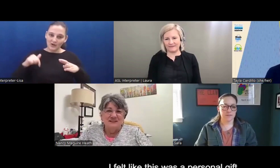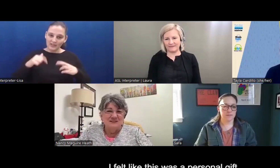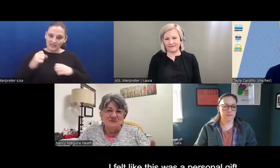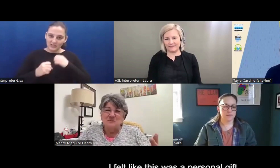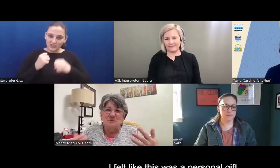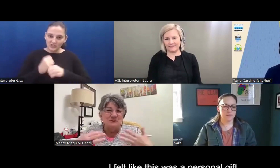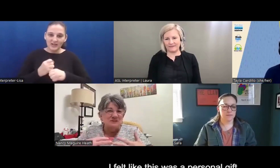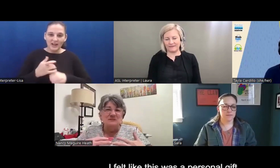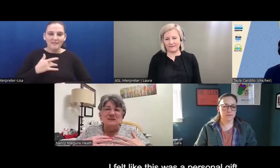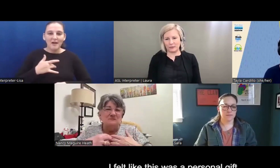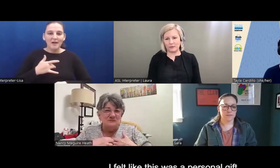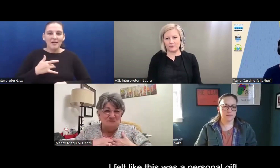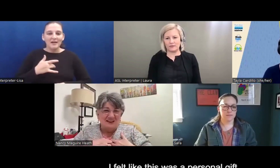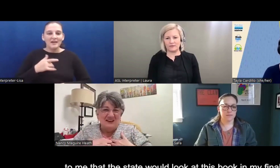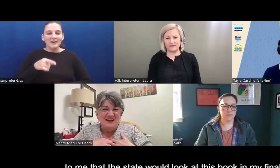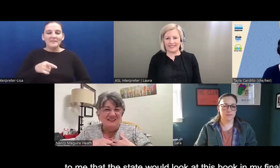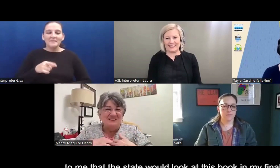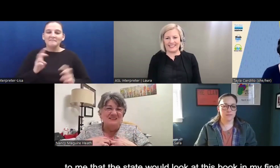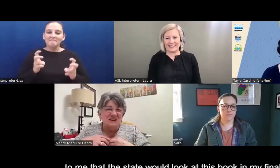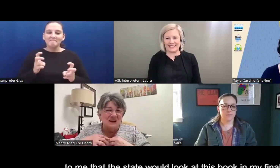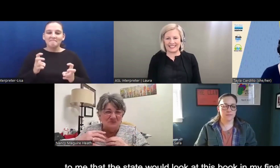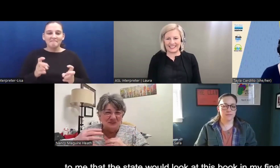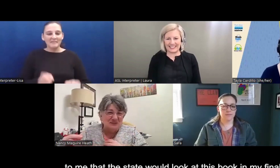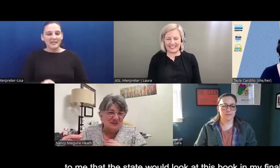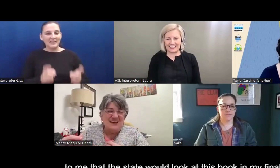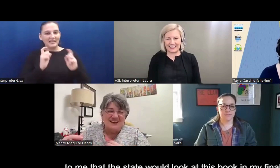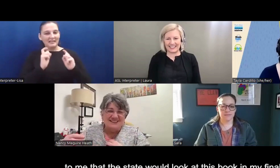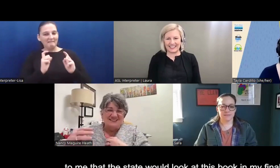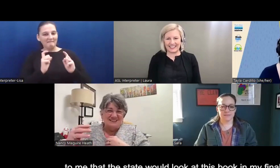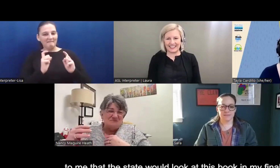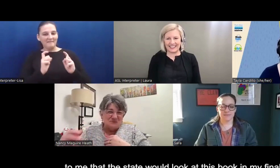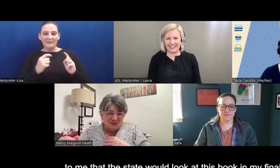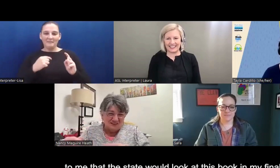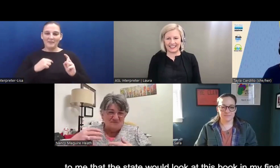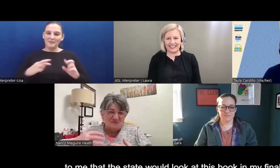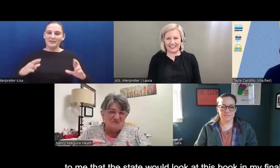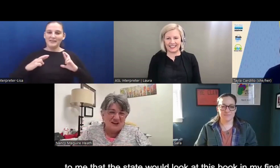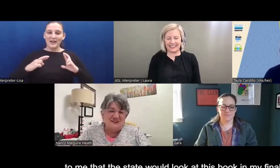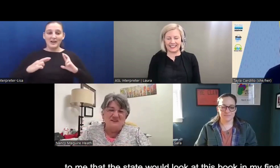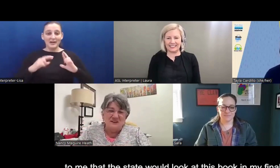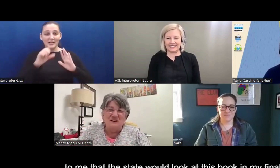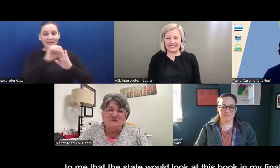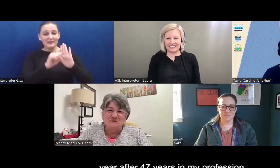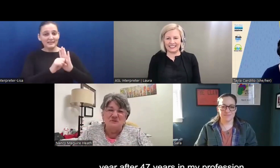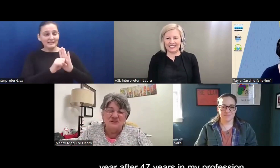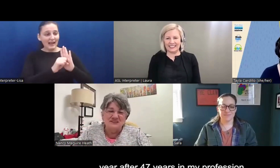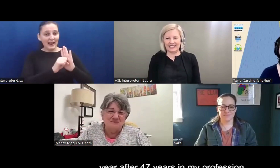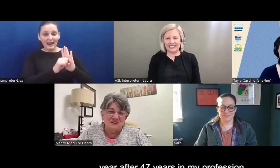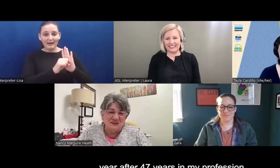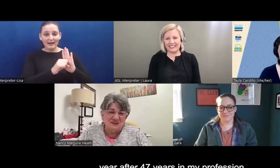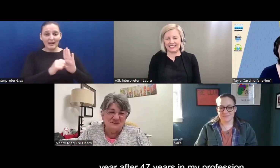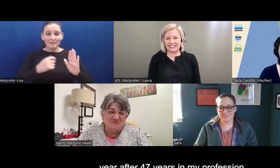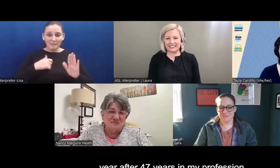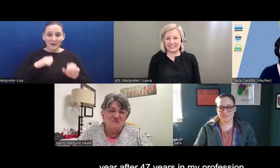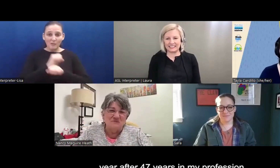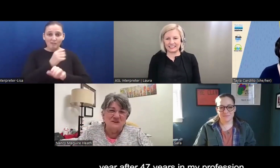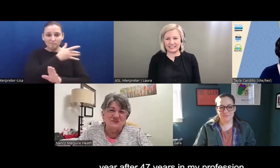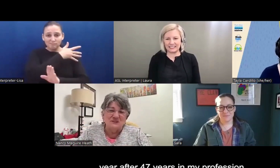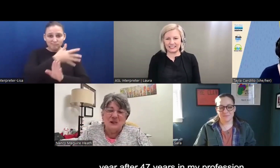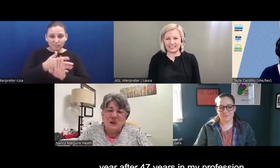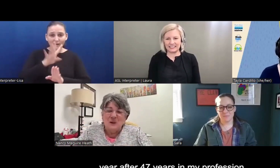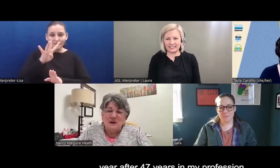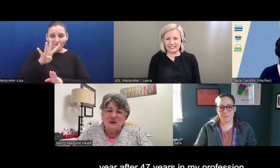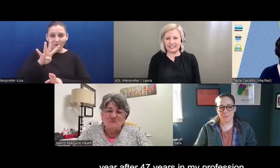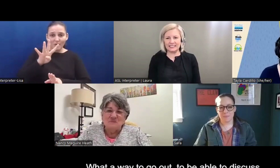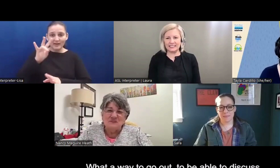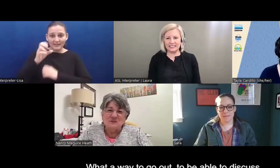felt like this was a personal gift to me that the state would look at this book in my final year after 47 years in my profession.